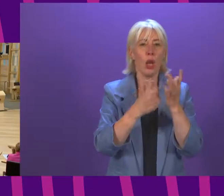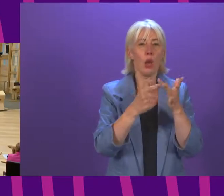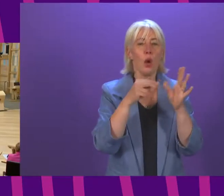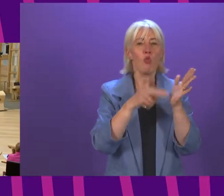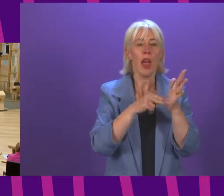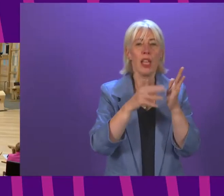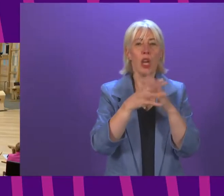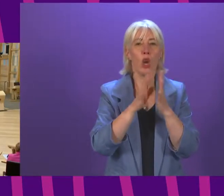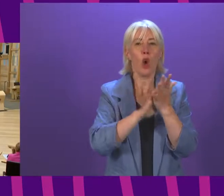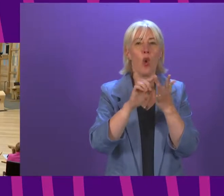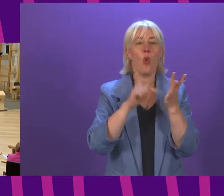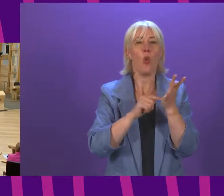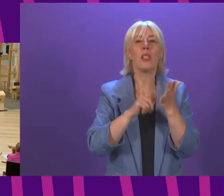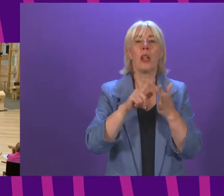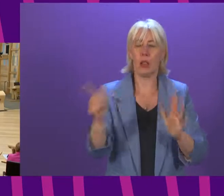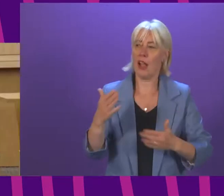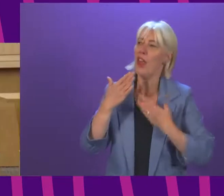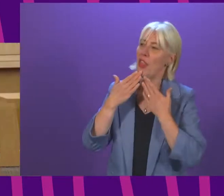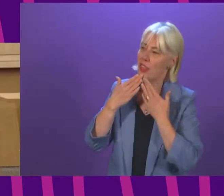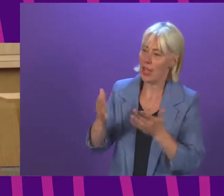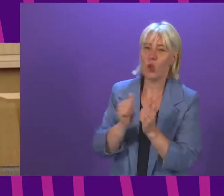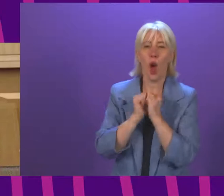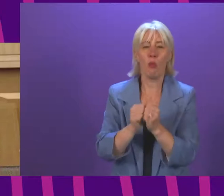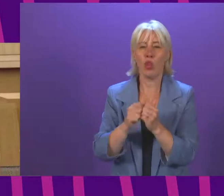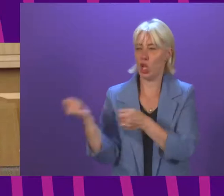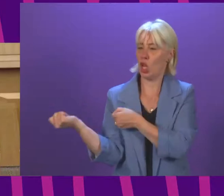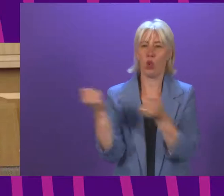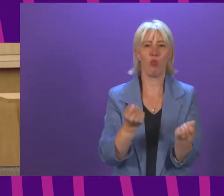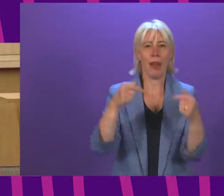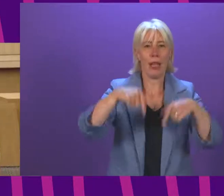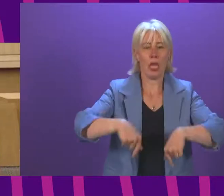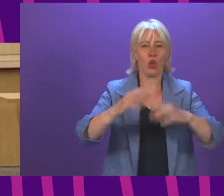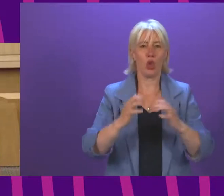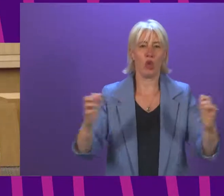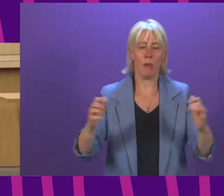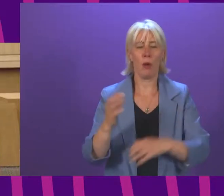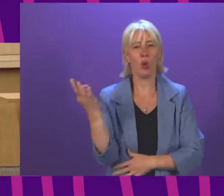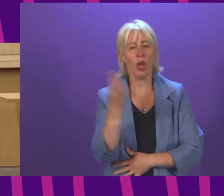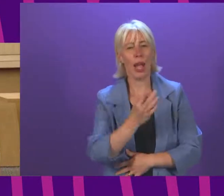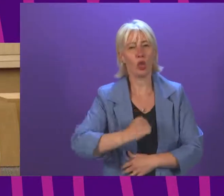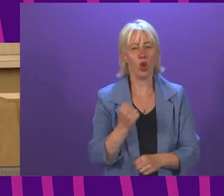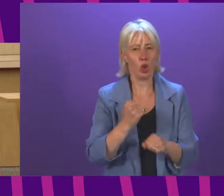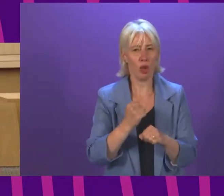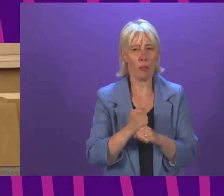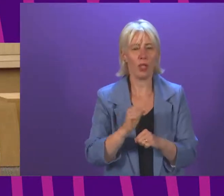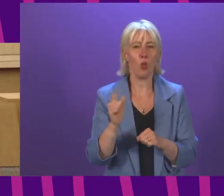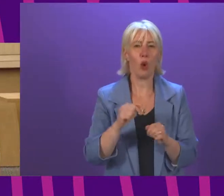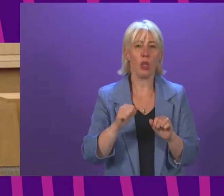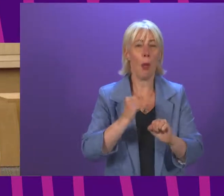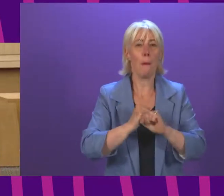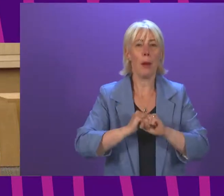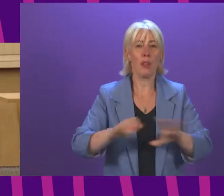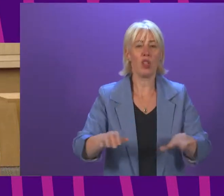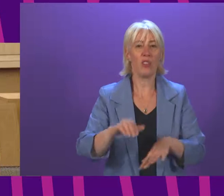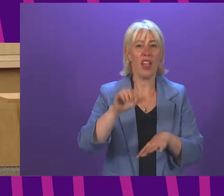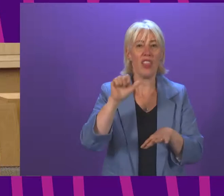Thank you, Executive Officer, and I appreciate the opportunity to bring this to the Chamber. To ask the Scottish Government what its response is to the publication of the six